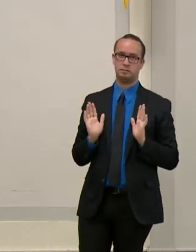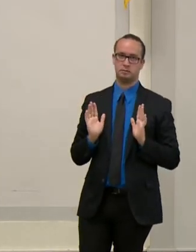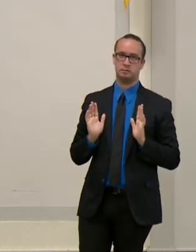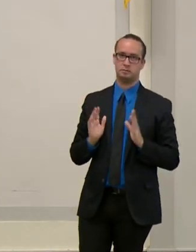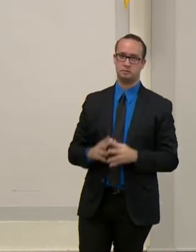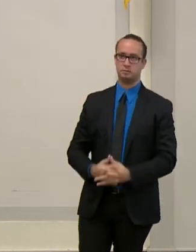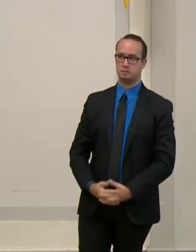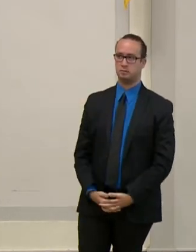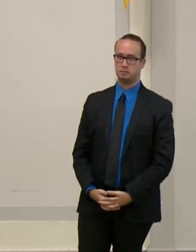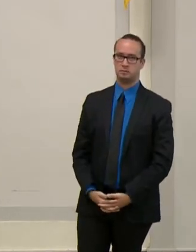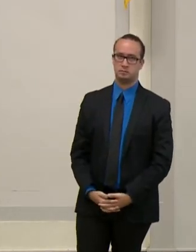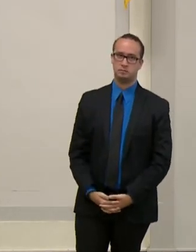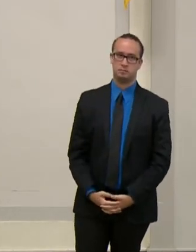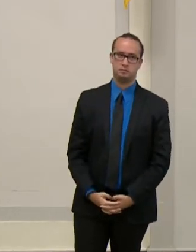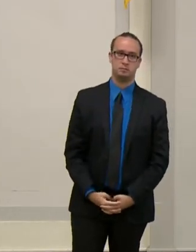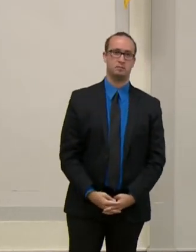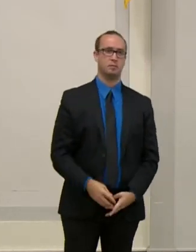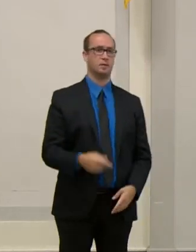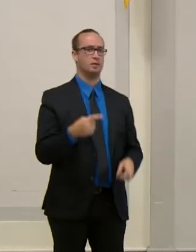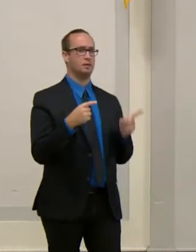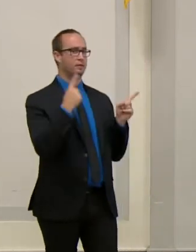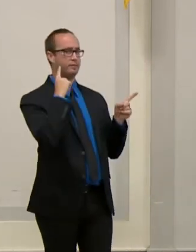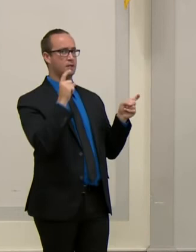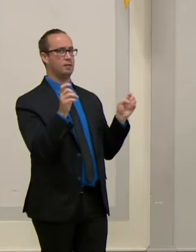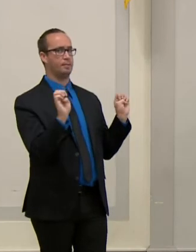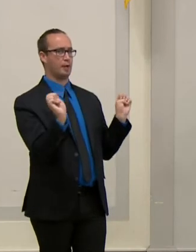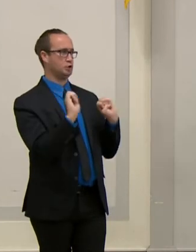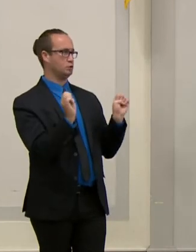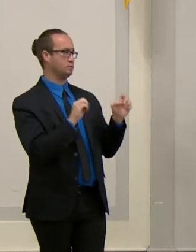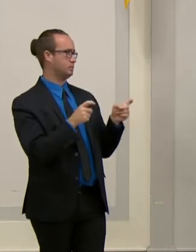This is for emergency management in regards to Labyrinth Road.